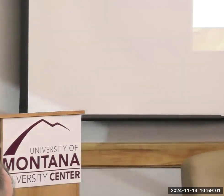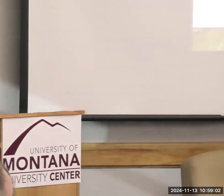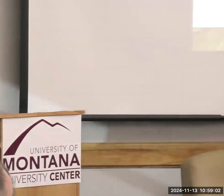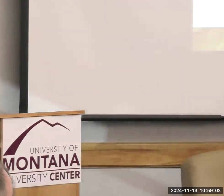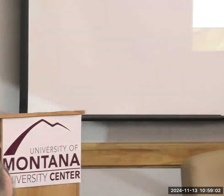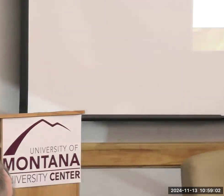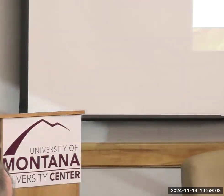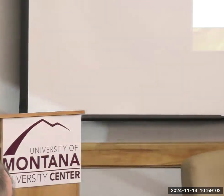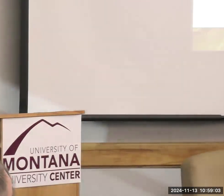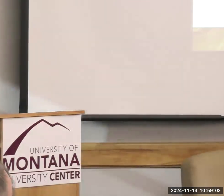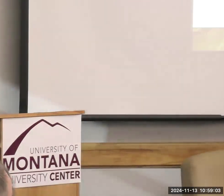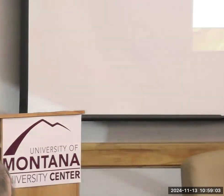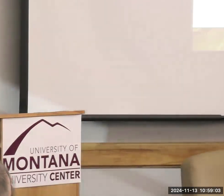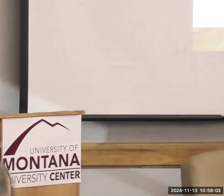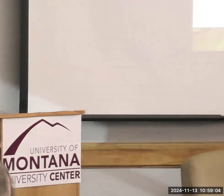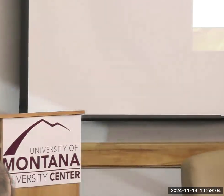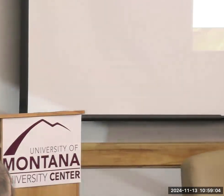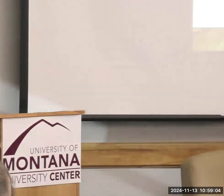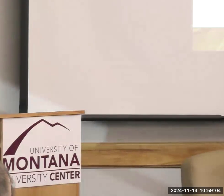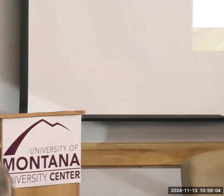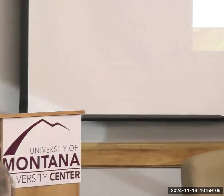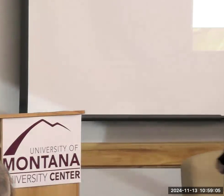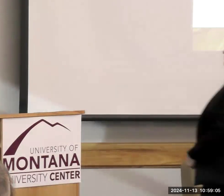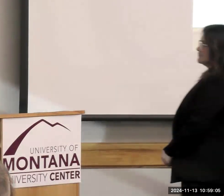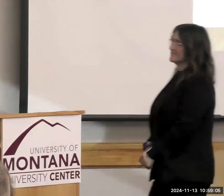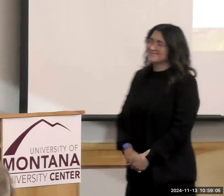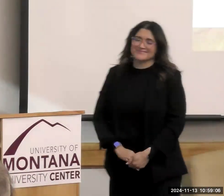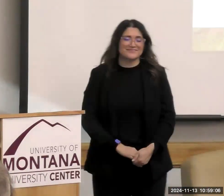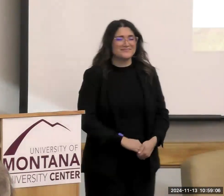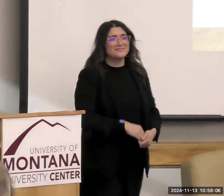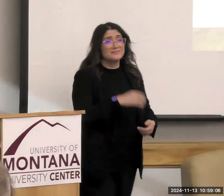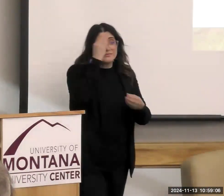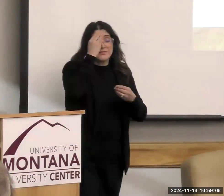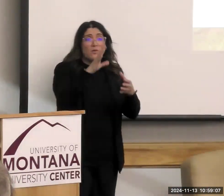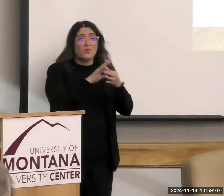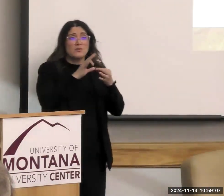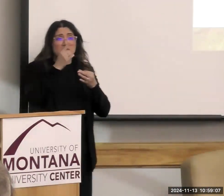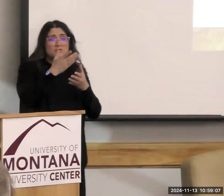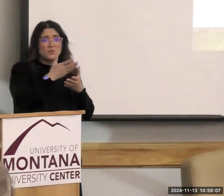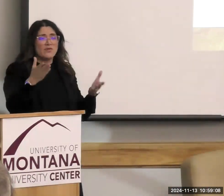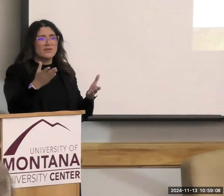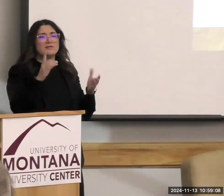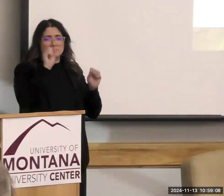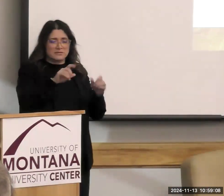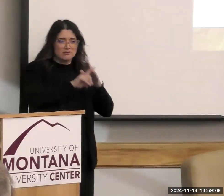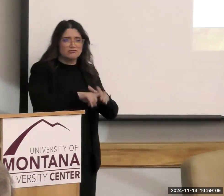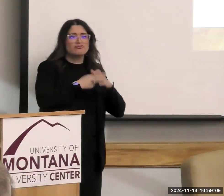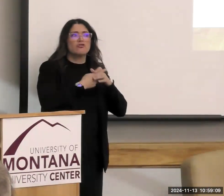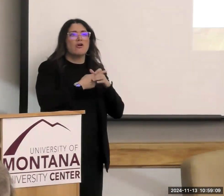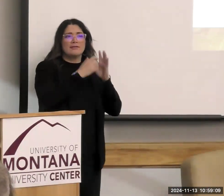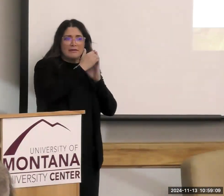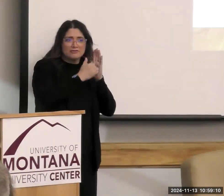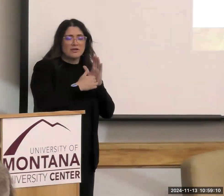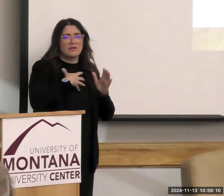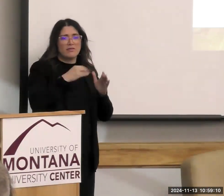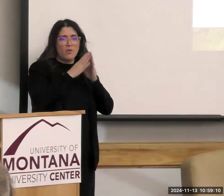we started this agenda through the White House. But everybody who's at this conference now, you are part of this